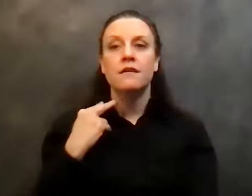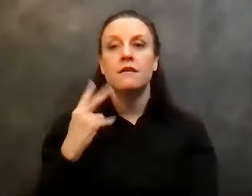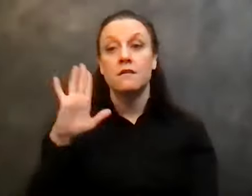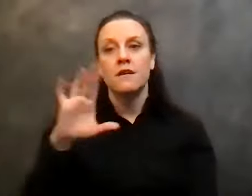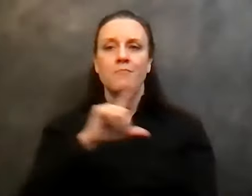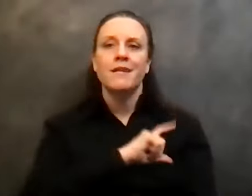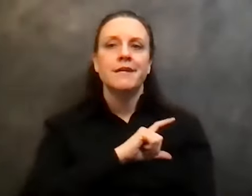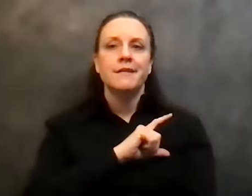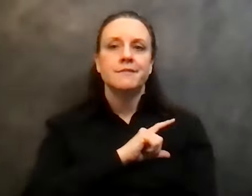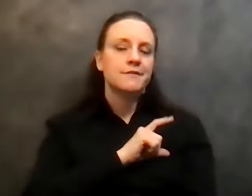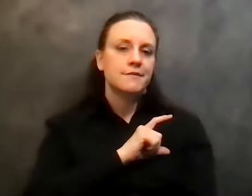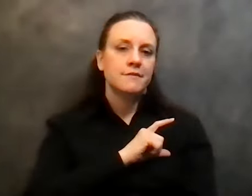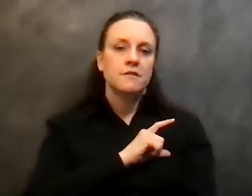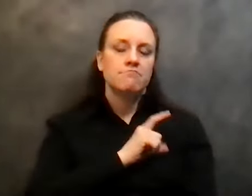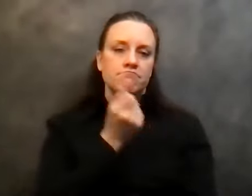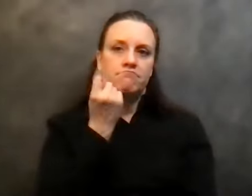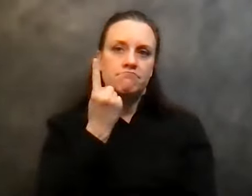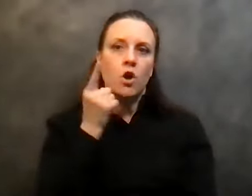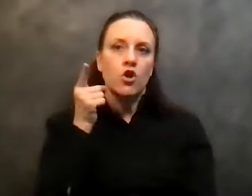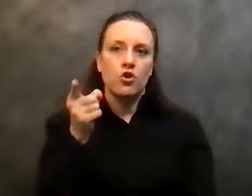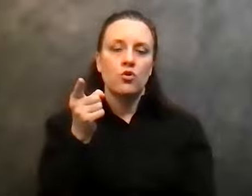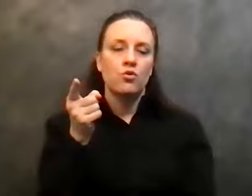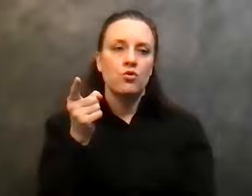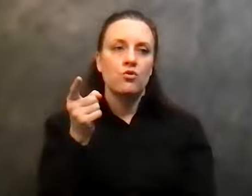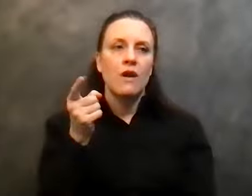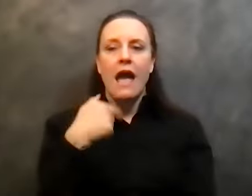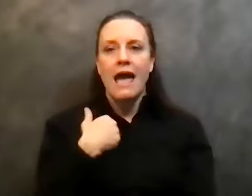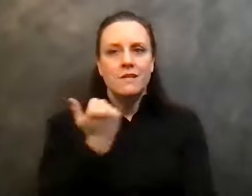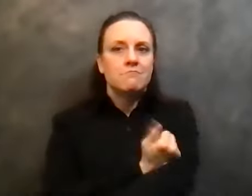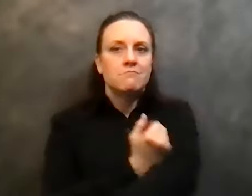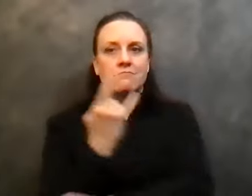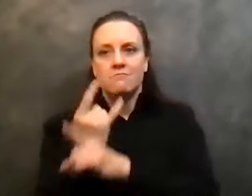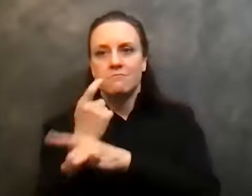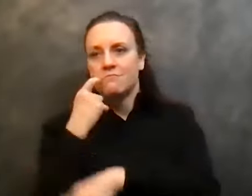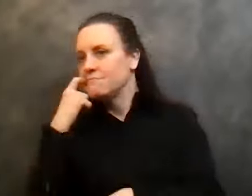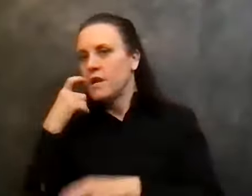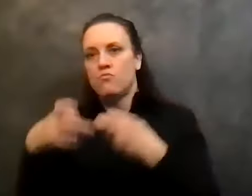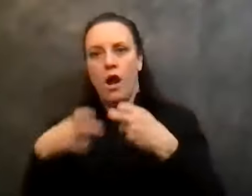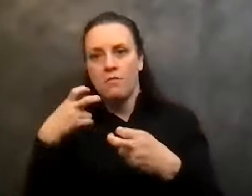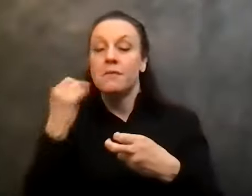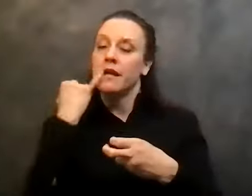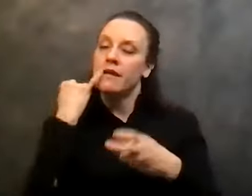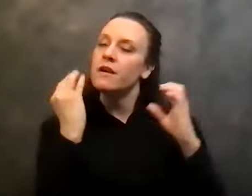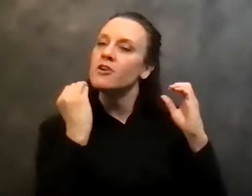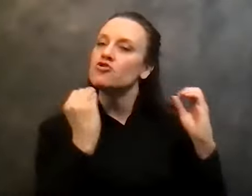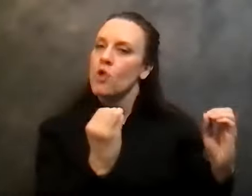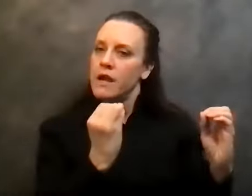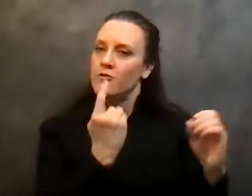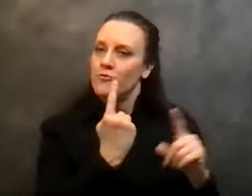departments understand that you've probably got a substance abuse problem if they've been trained right. And let's just navigate this